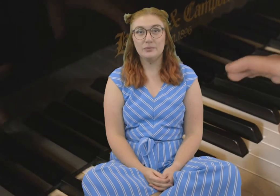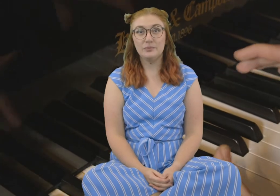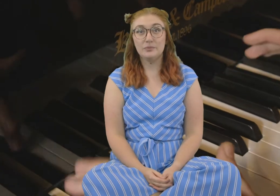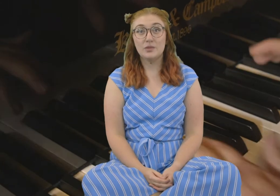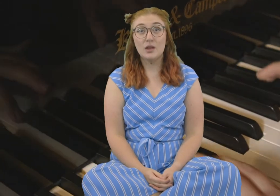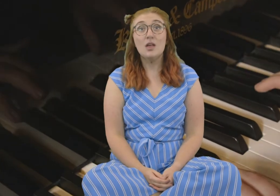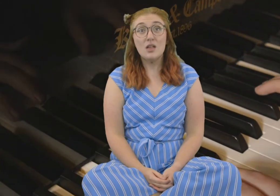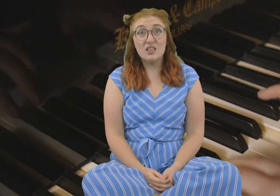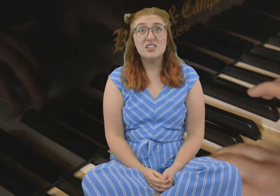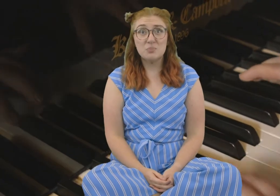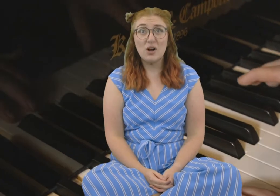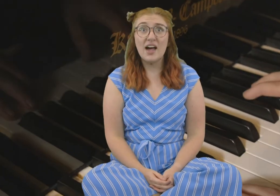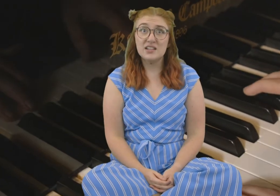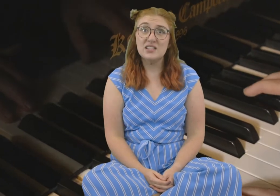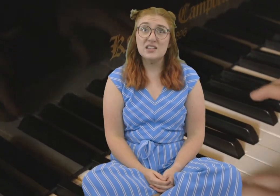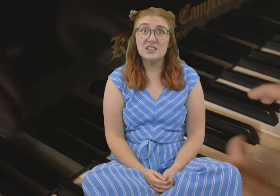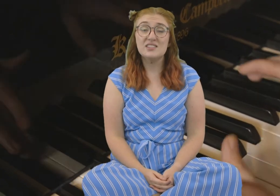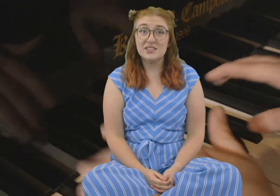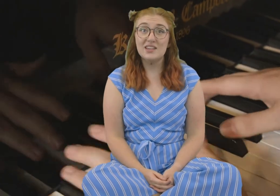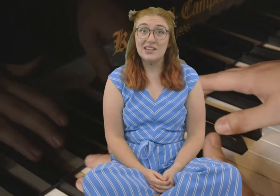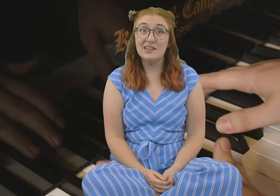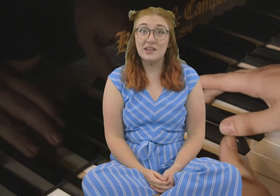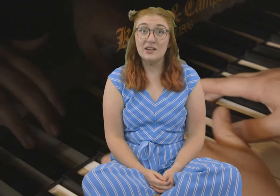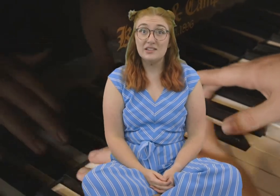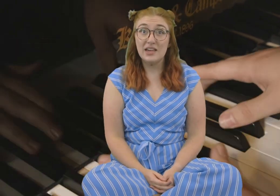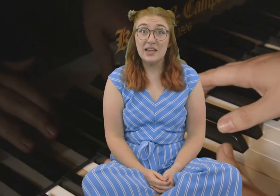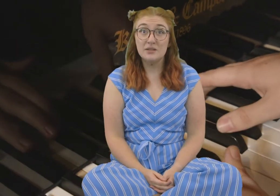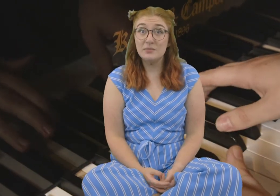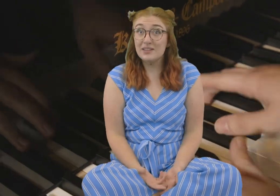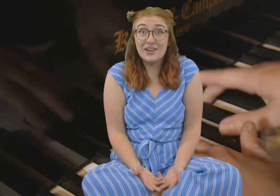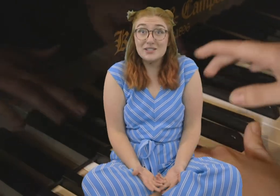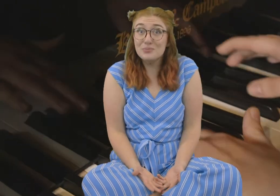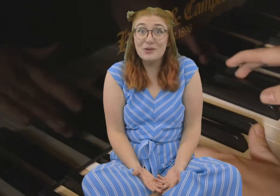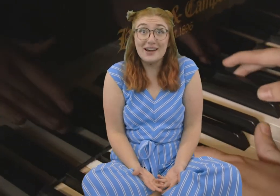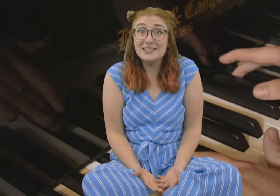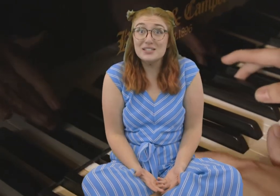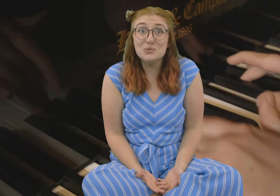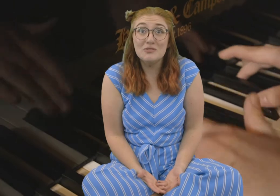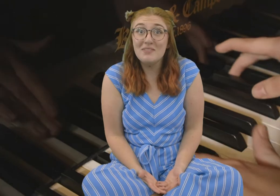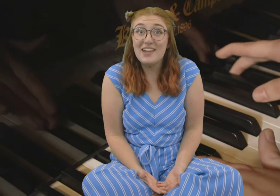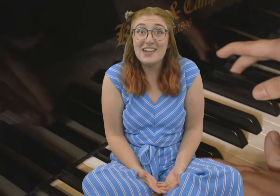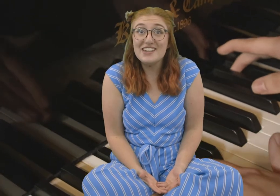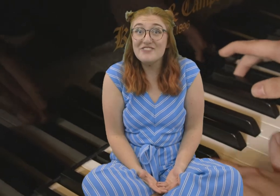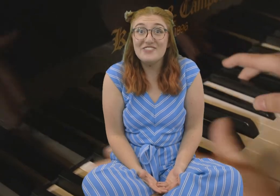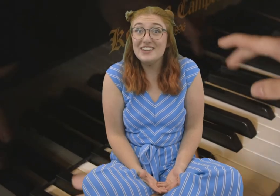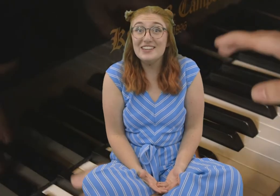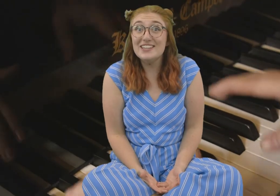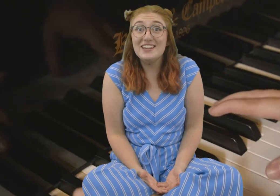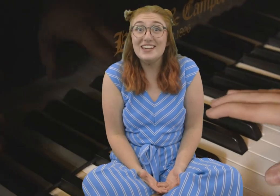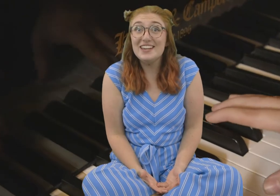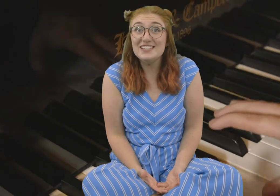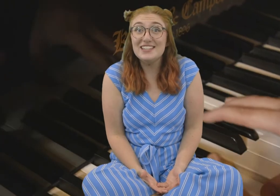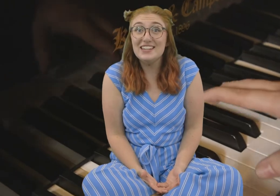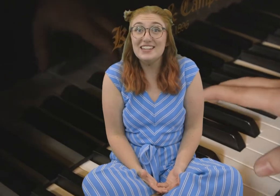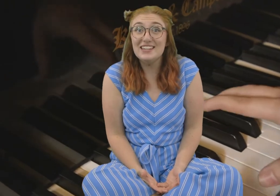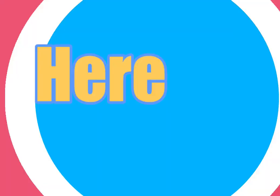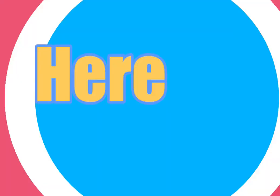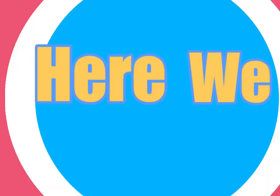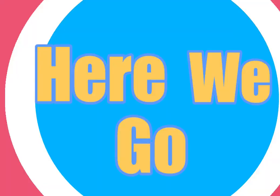Let's practice it again because practice will make it feel easy. Here we